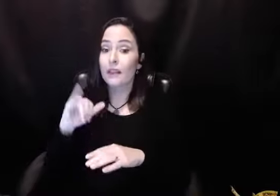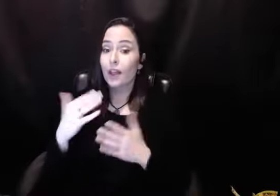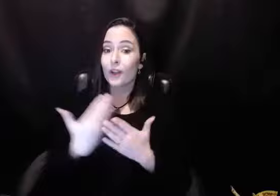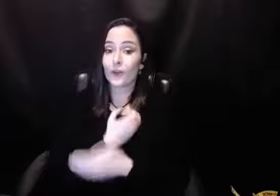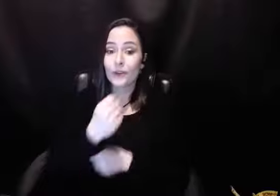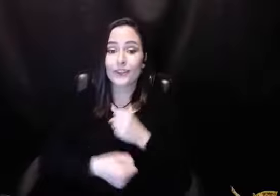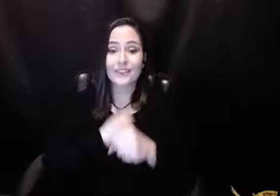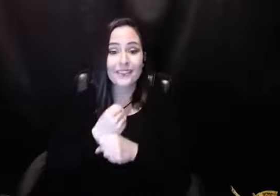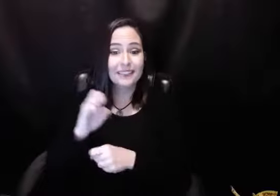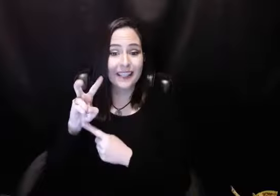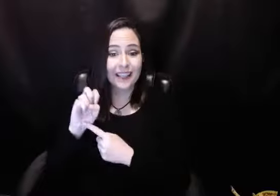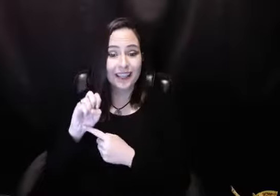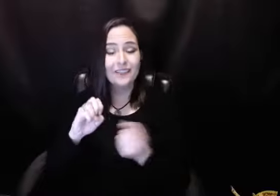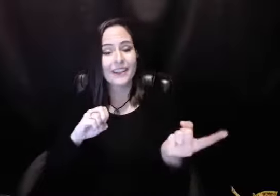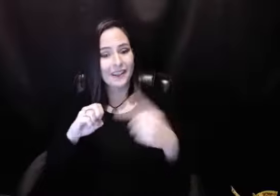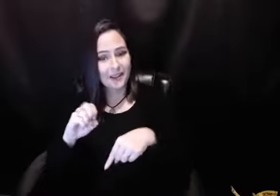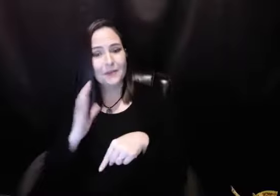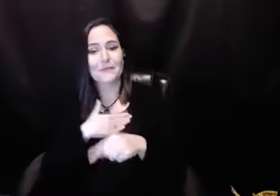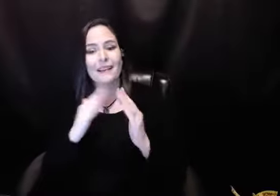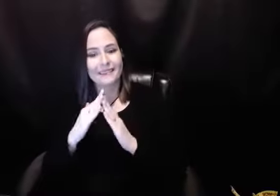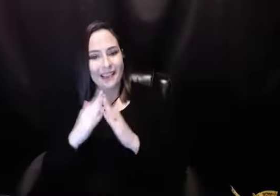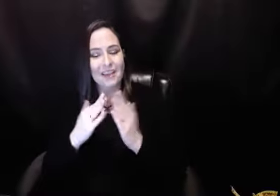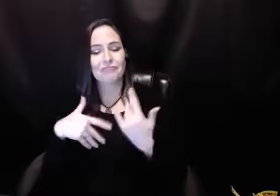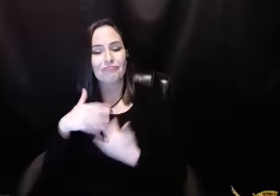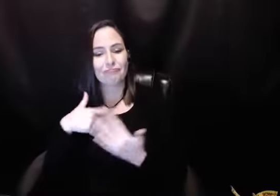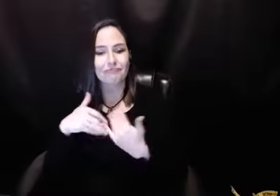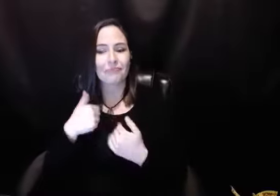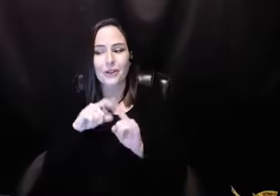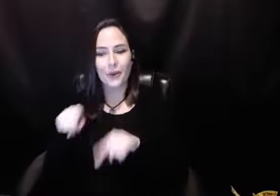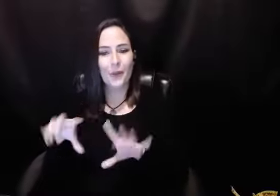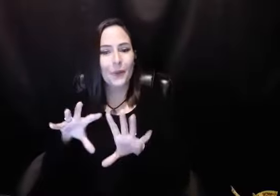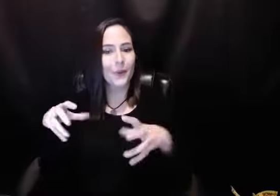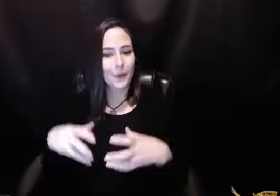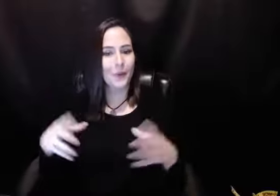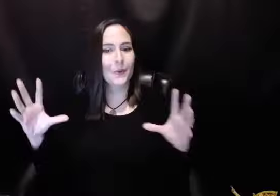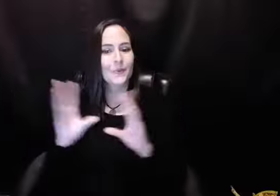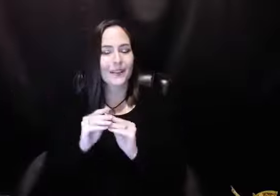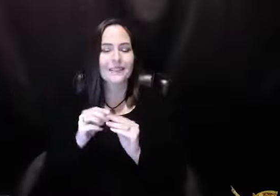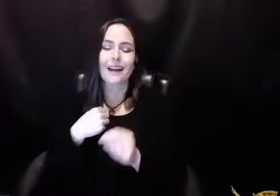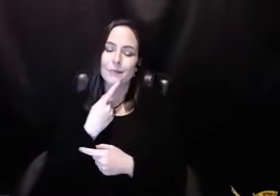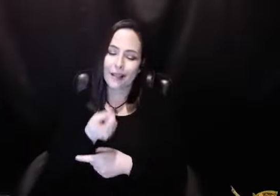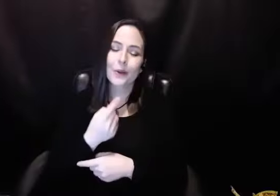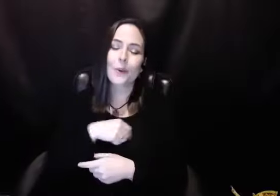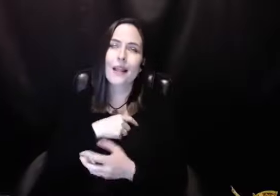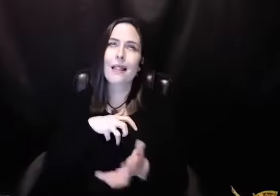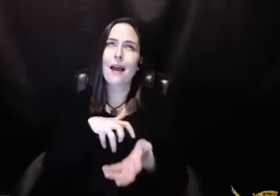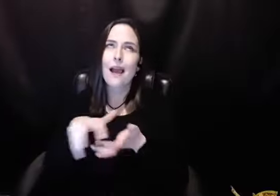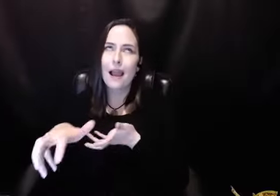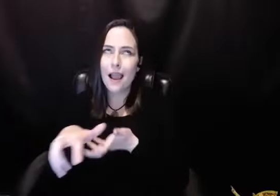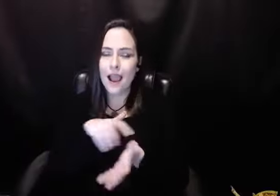And it did. And like I say, on every New Year's Eve, when Rick would come to Roe City and spend time with us, and we'd go to the group